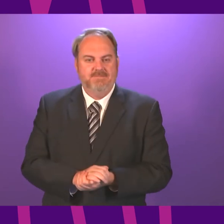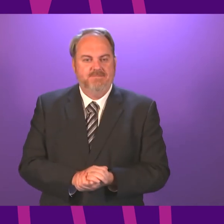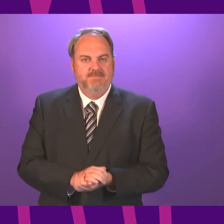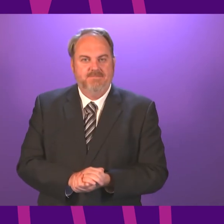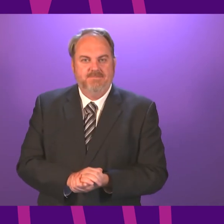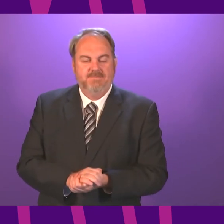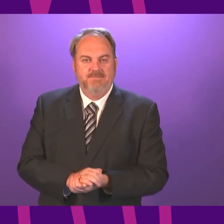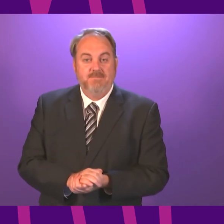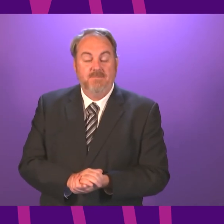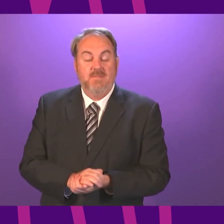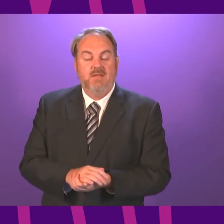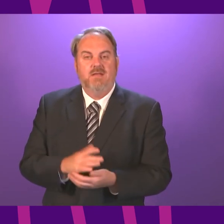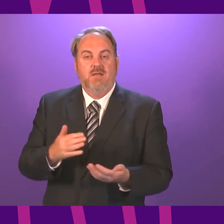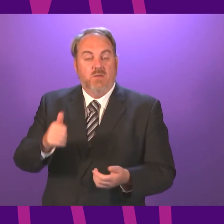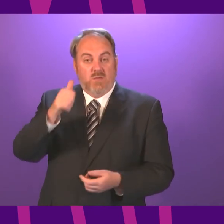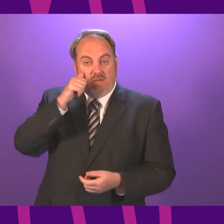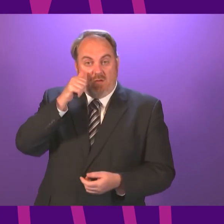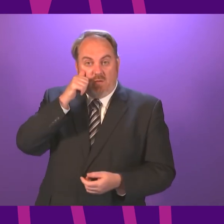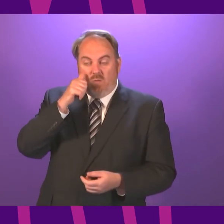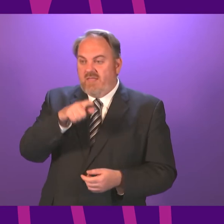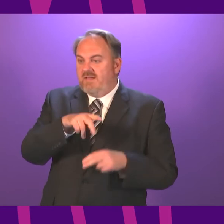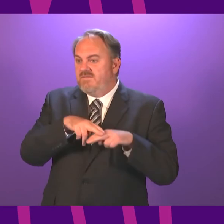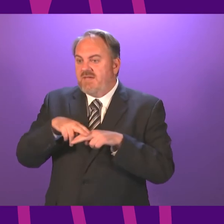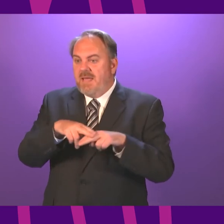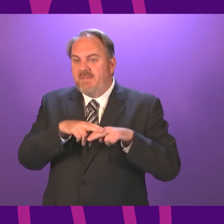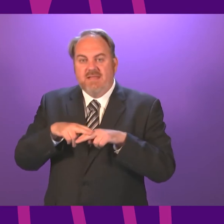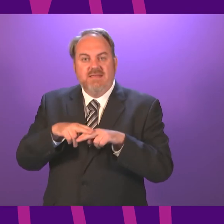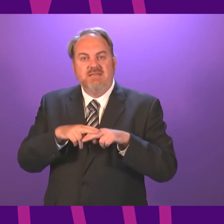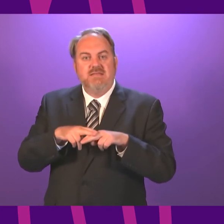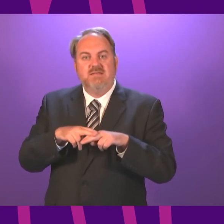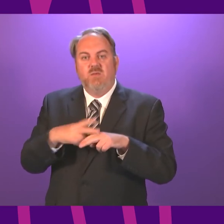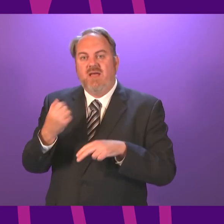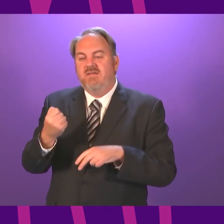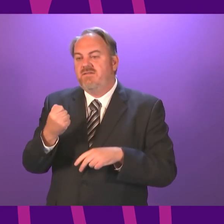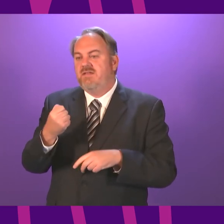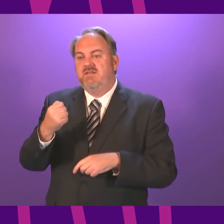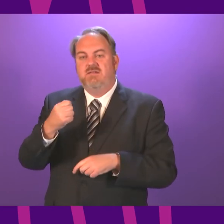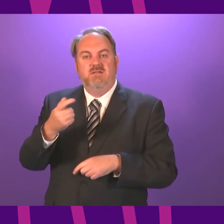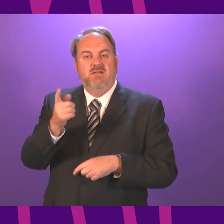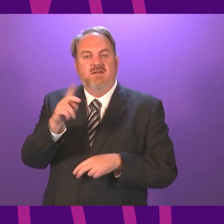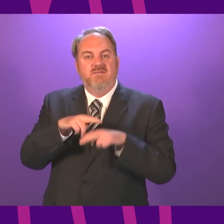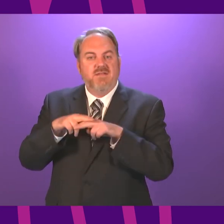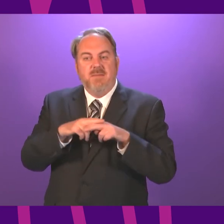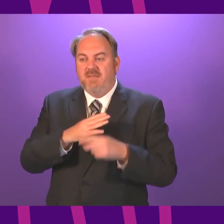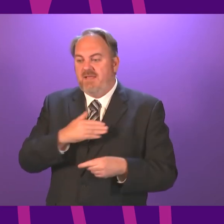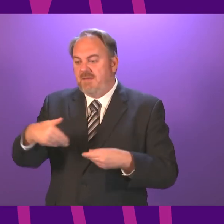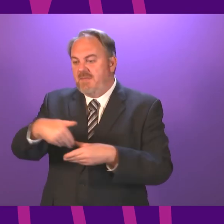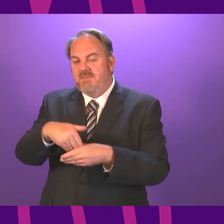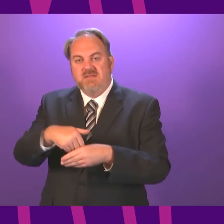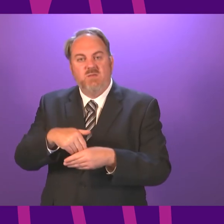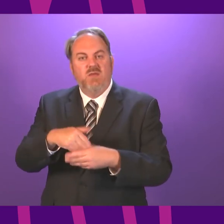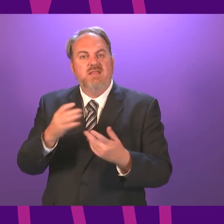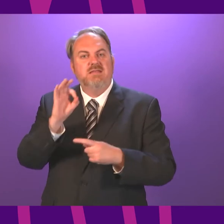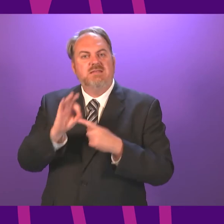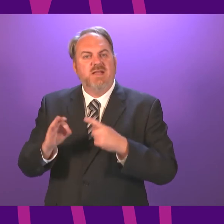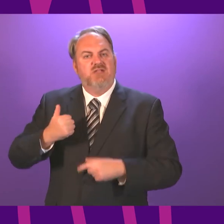Every week, families of adults with special needs ask me when their day services will reopen. Every